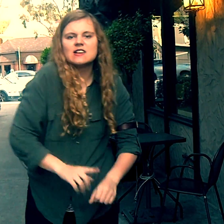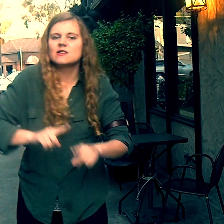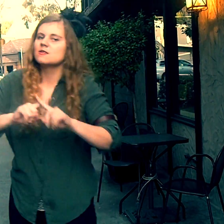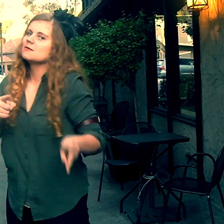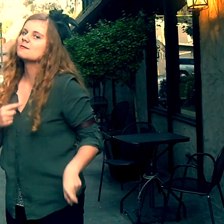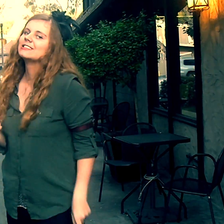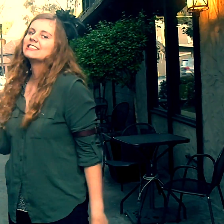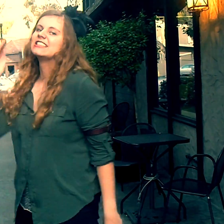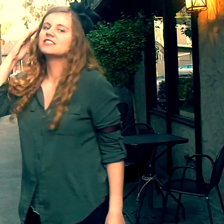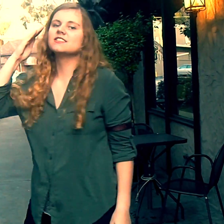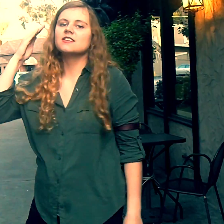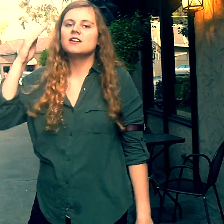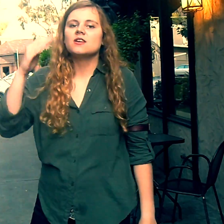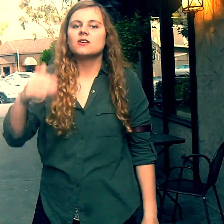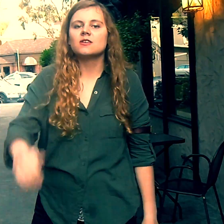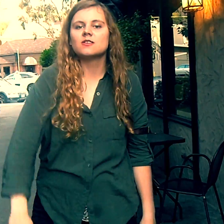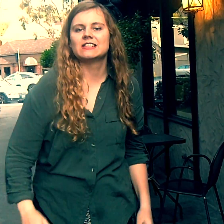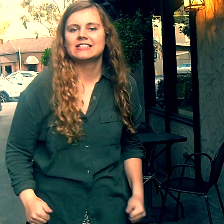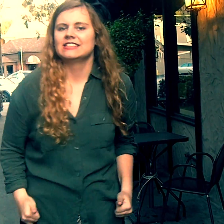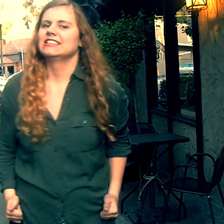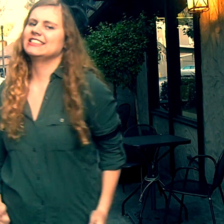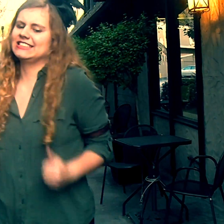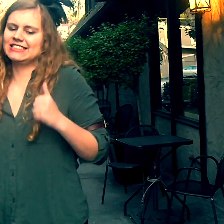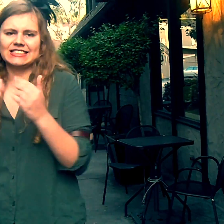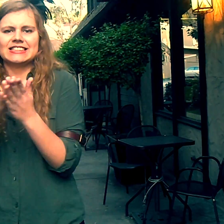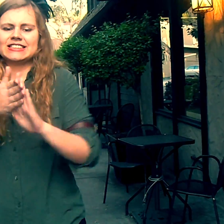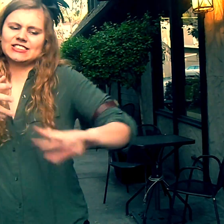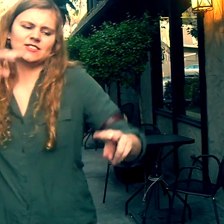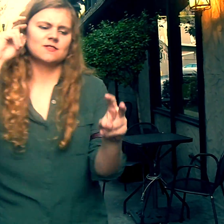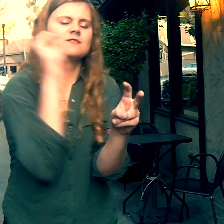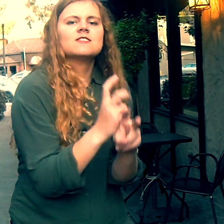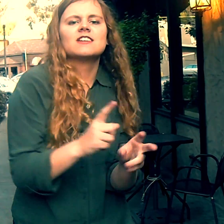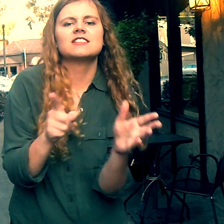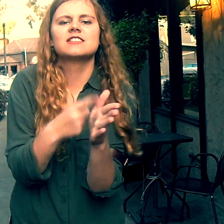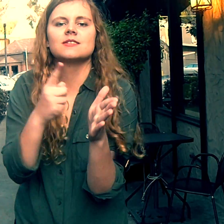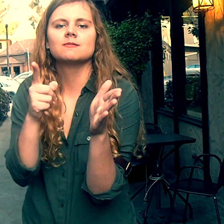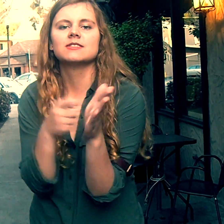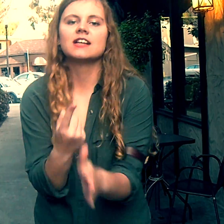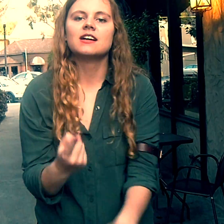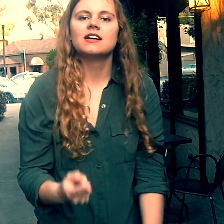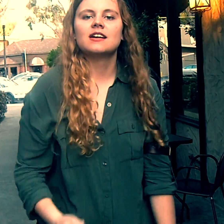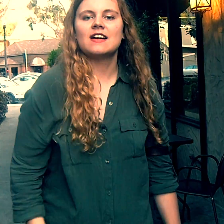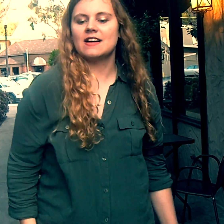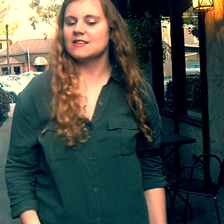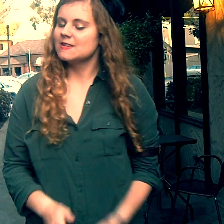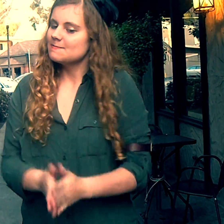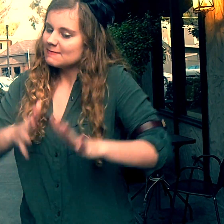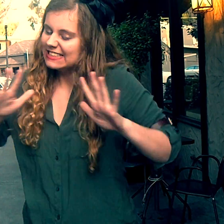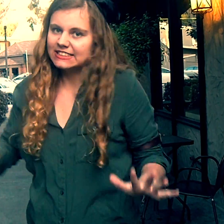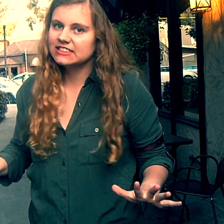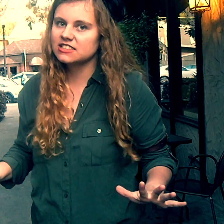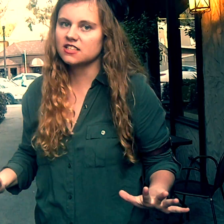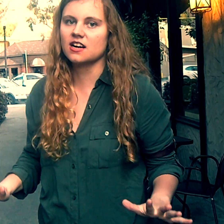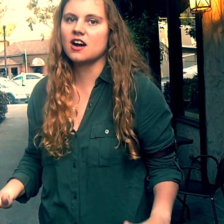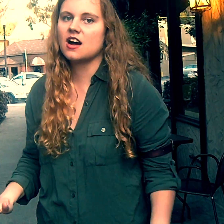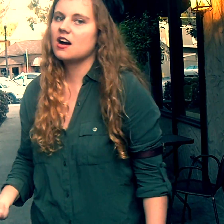Oh, I know it gets so hard sometimes Be calm,